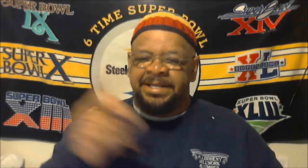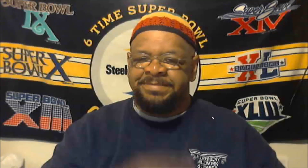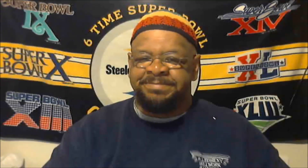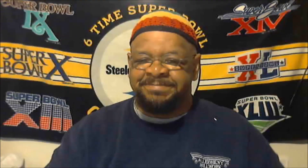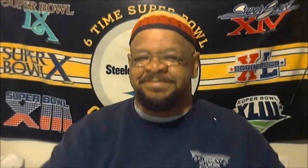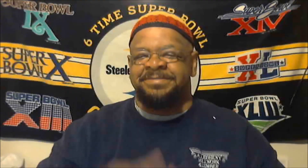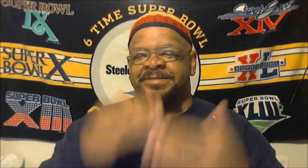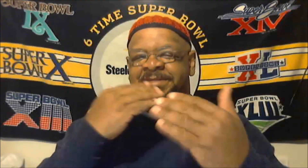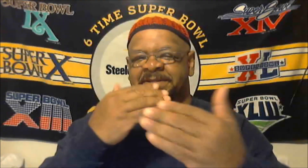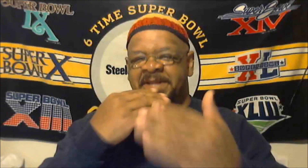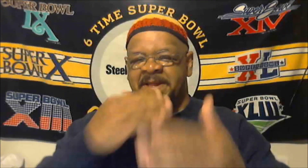Bit mixed...